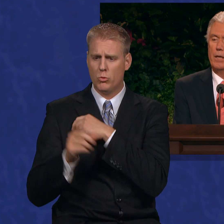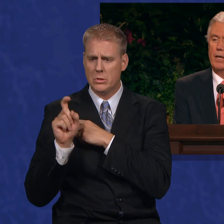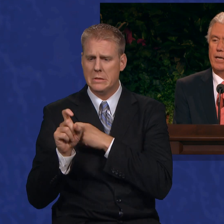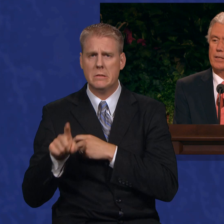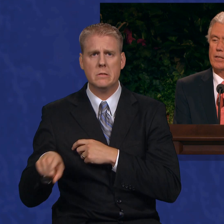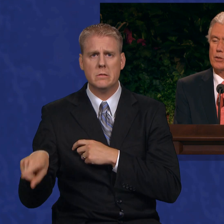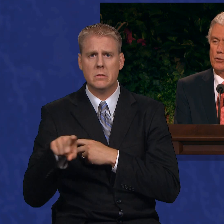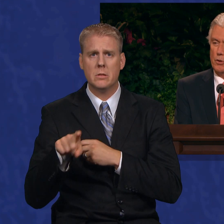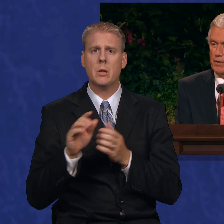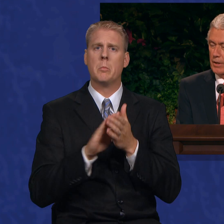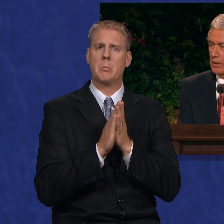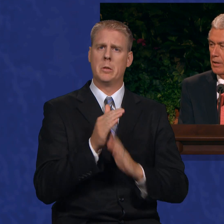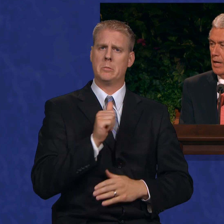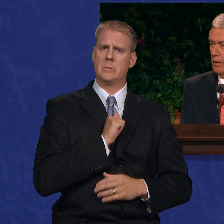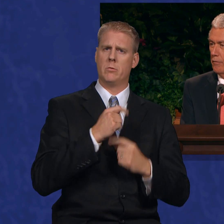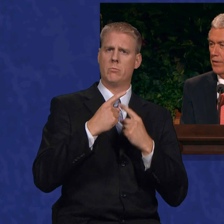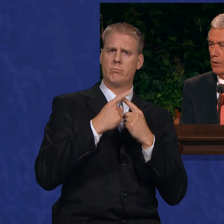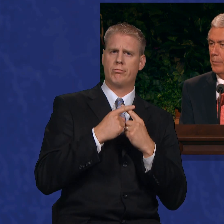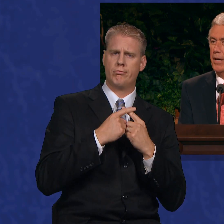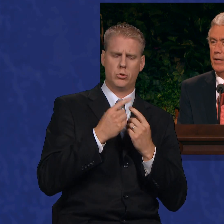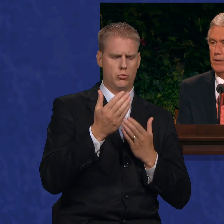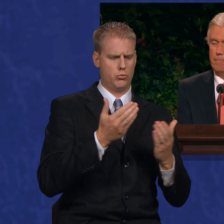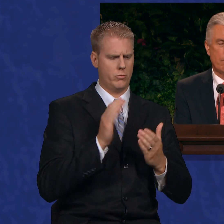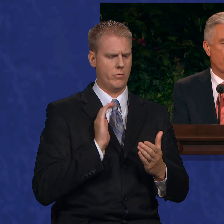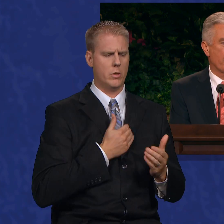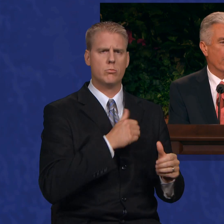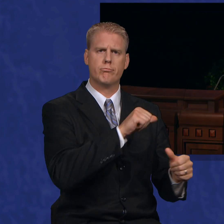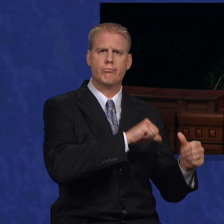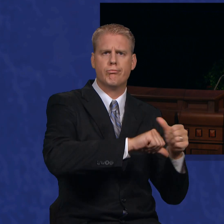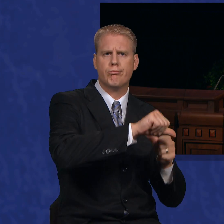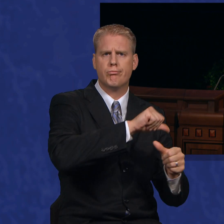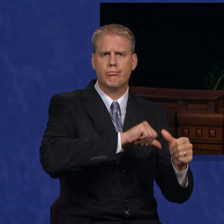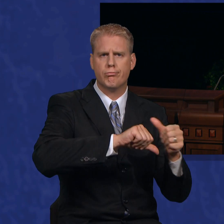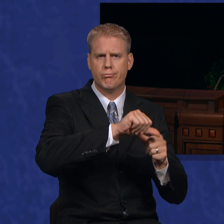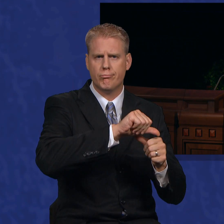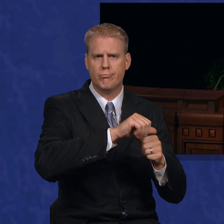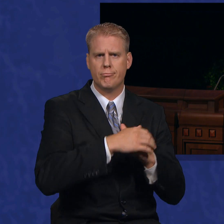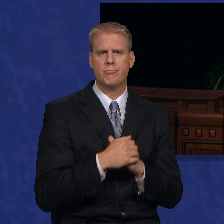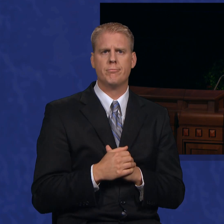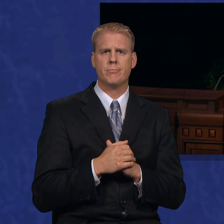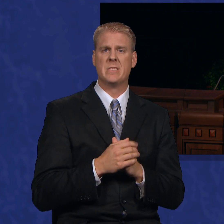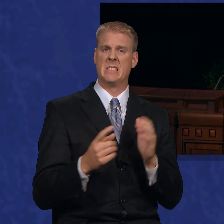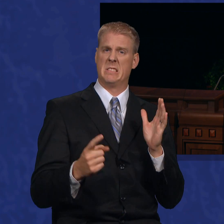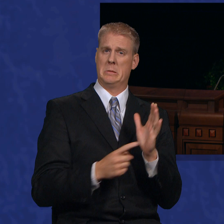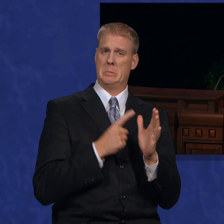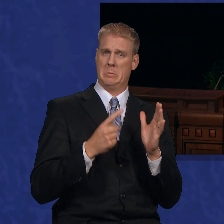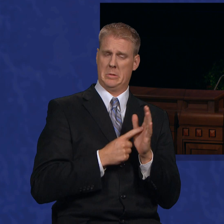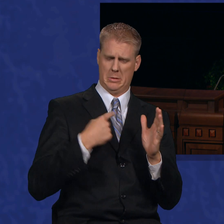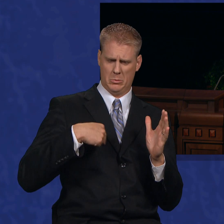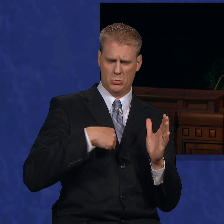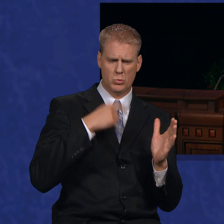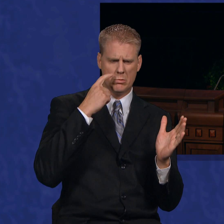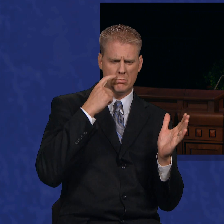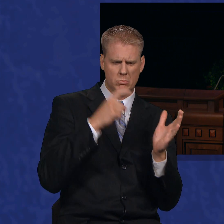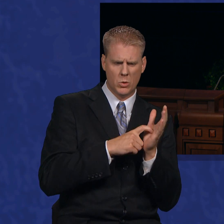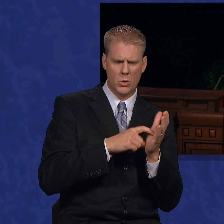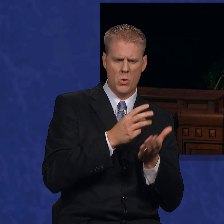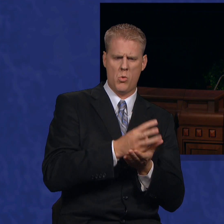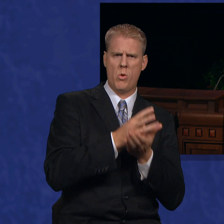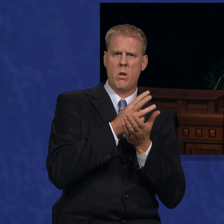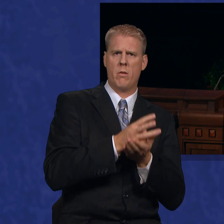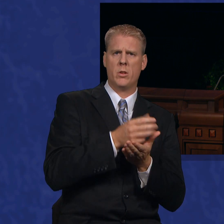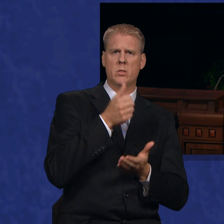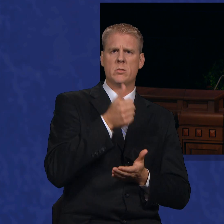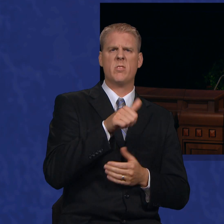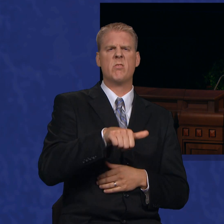and serving our fellow man. Sometimes we see welfare as simply another gospel